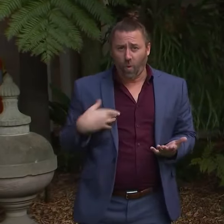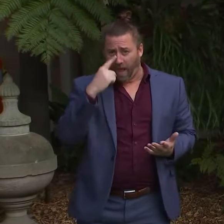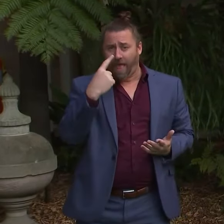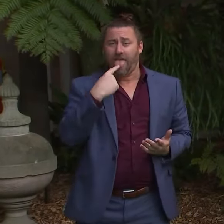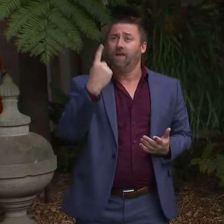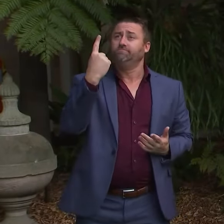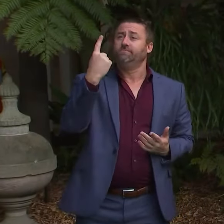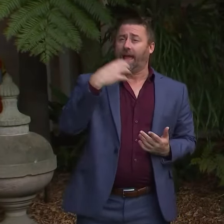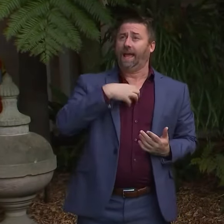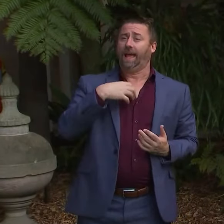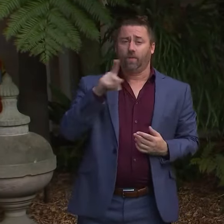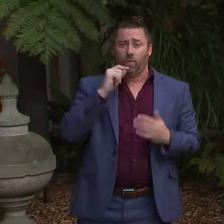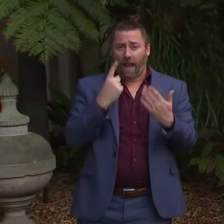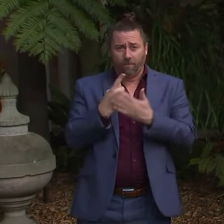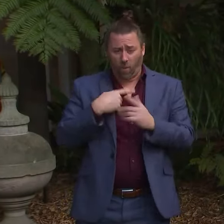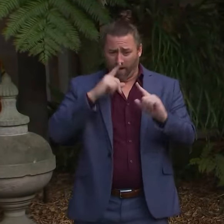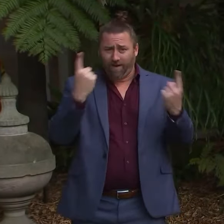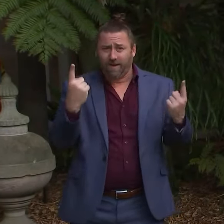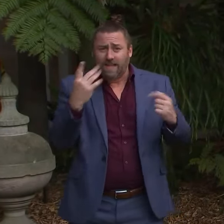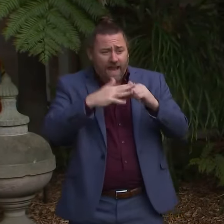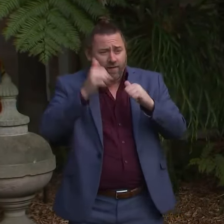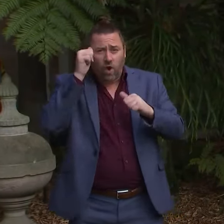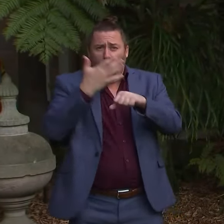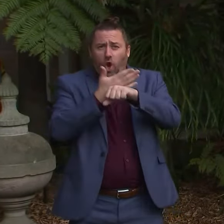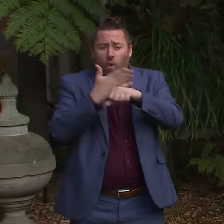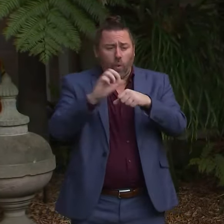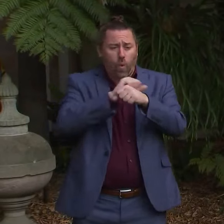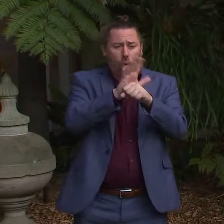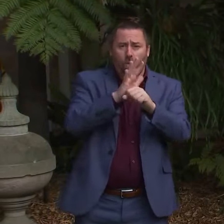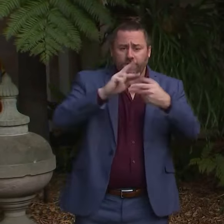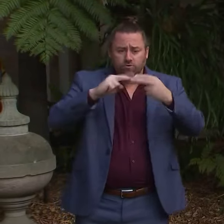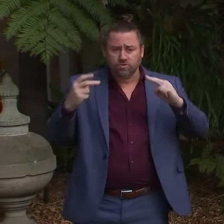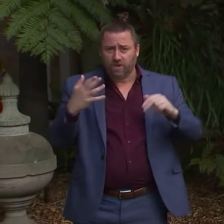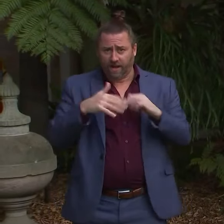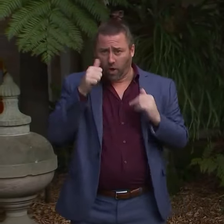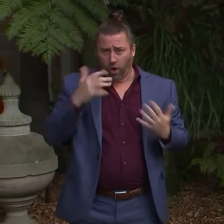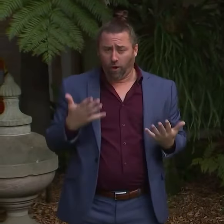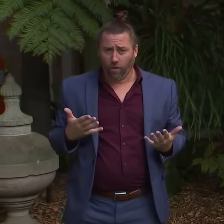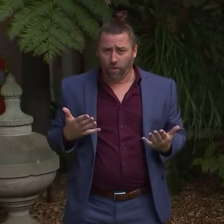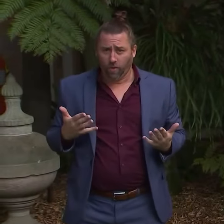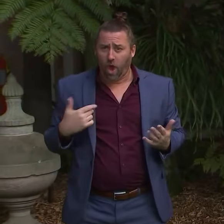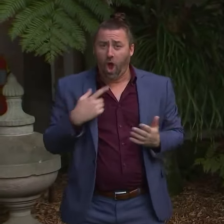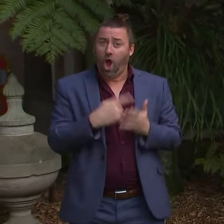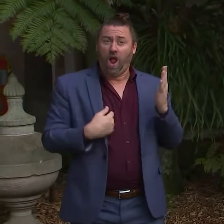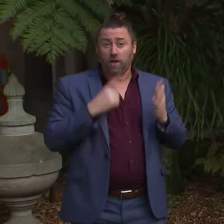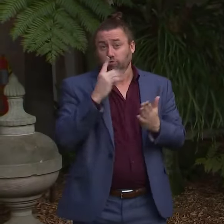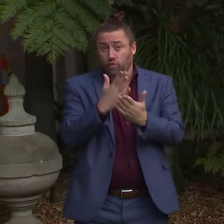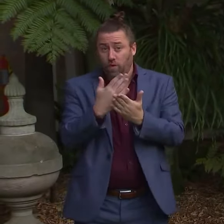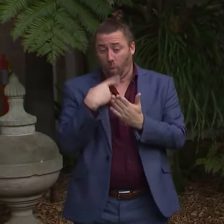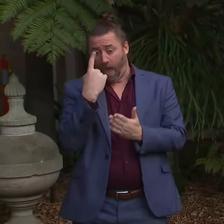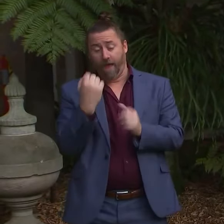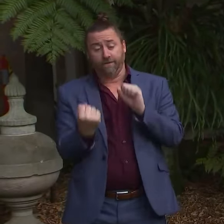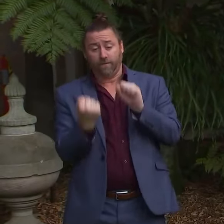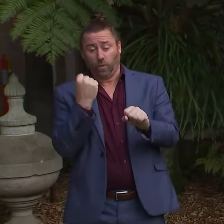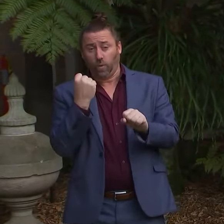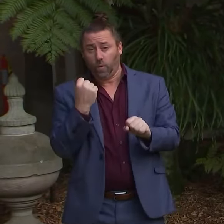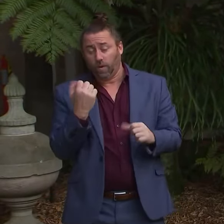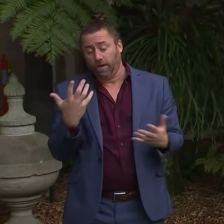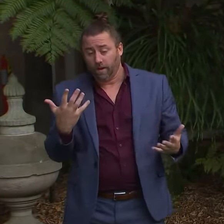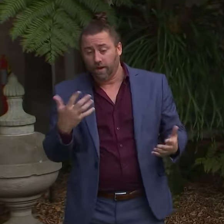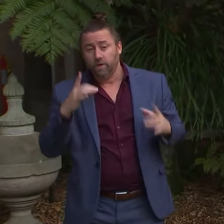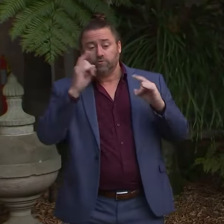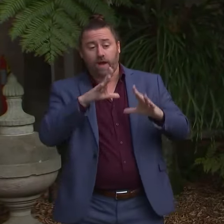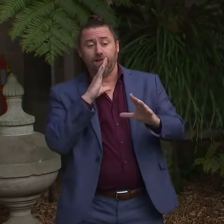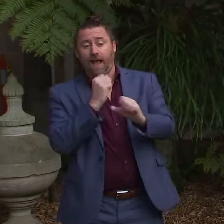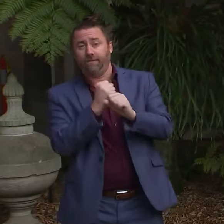you know, new variants, all of those sorts of things. So, you know, um, our only regret is that, you know, the